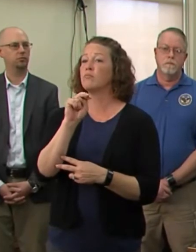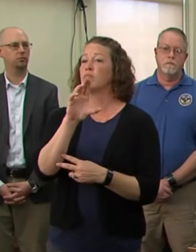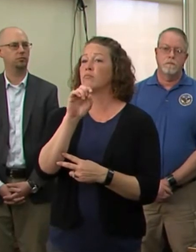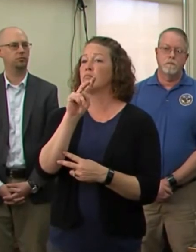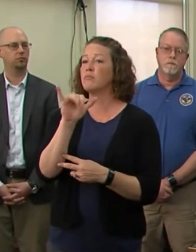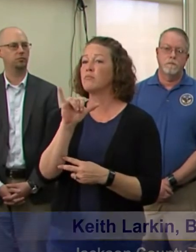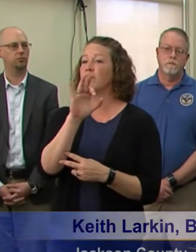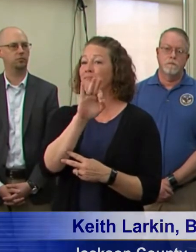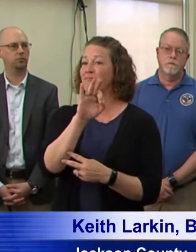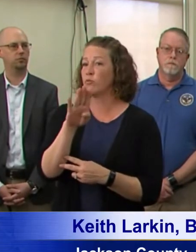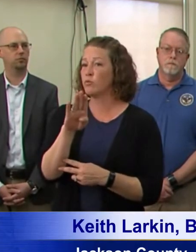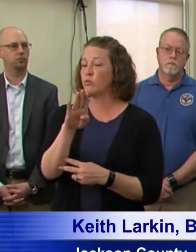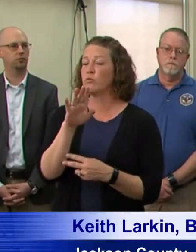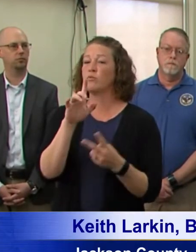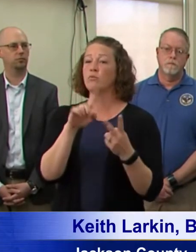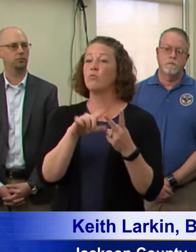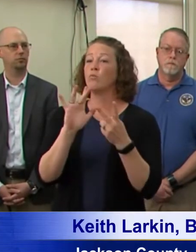information.